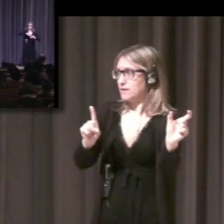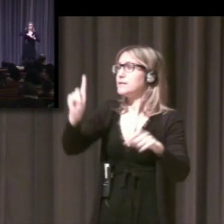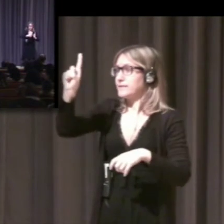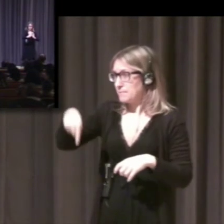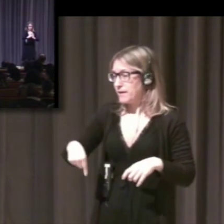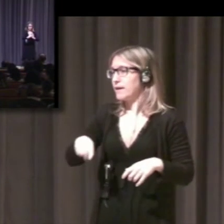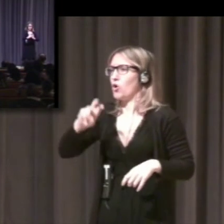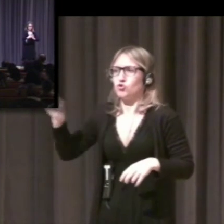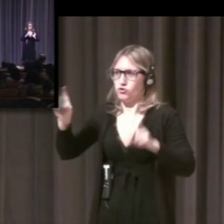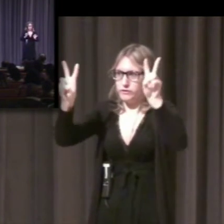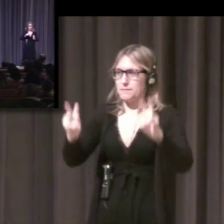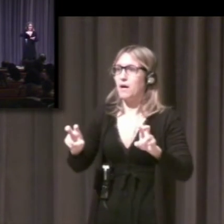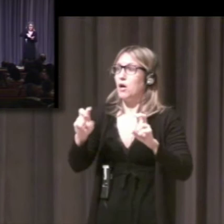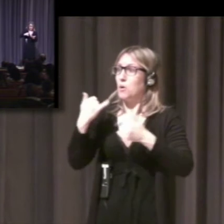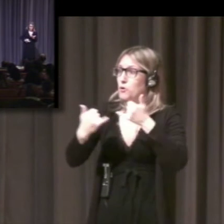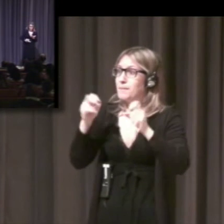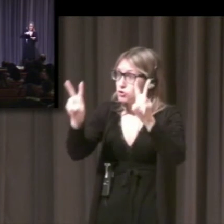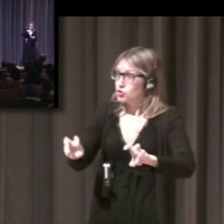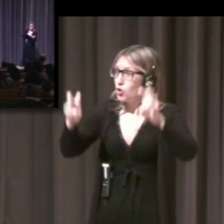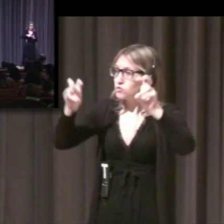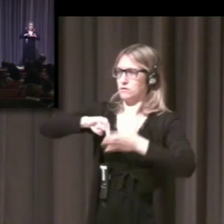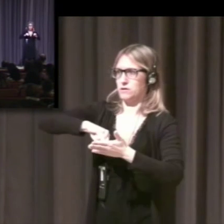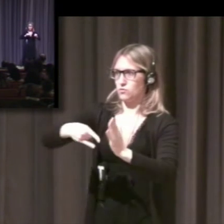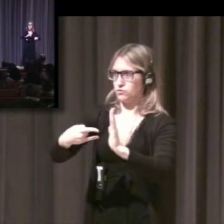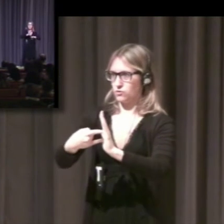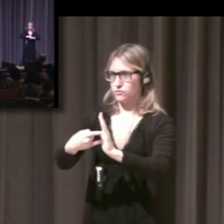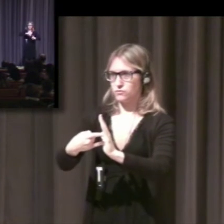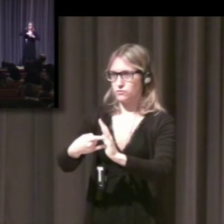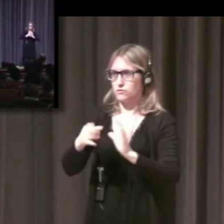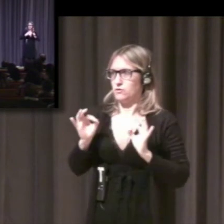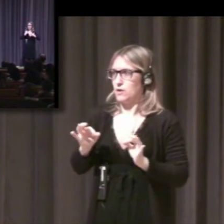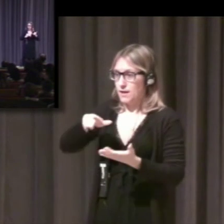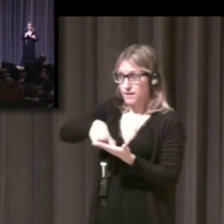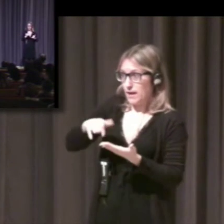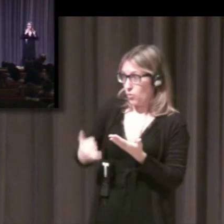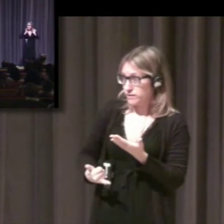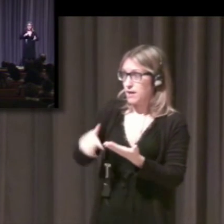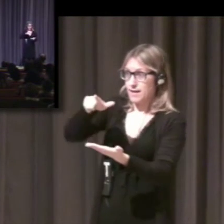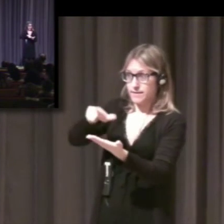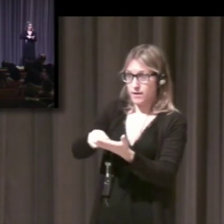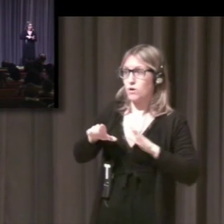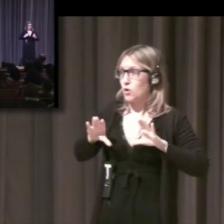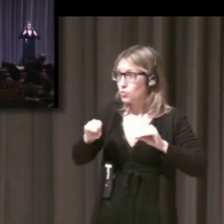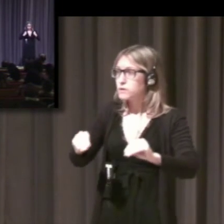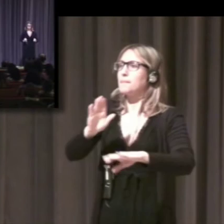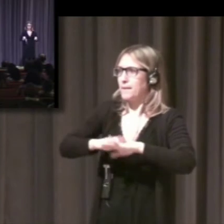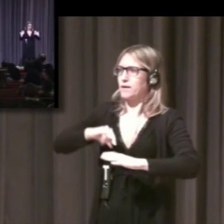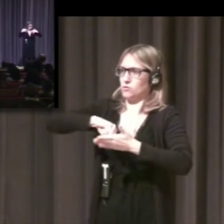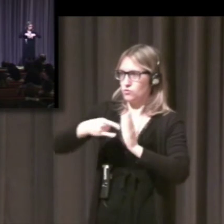if you don't have it, if it's not strong, if you can't play with your language,